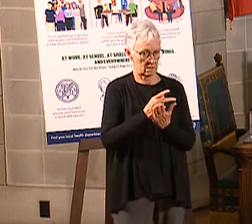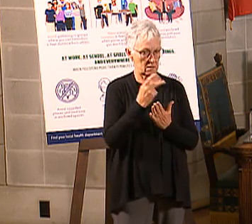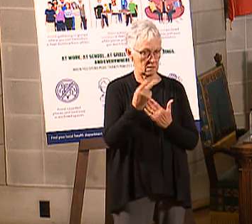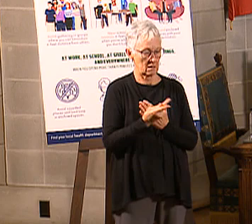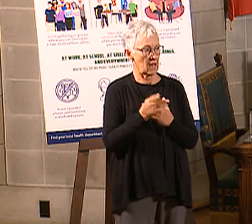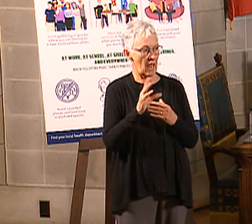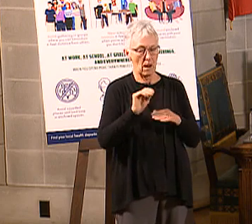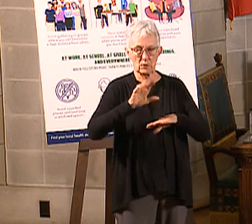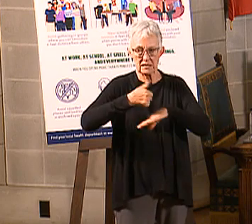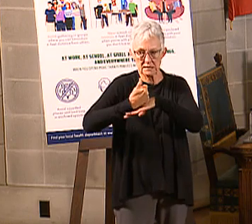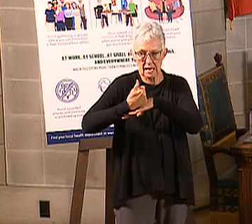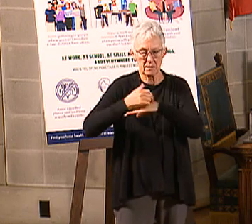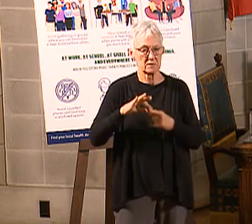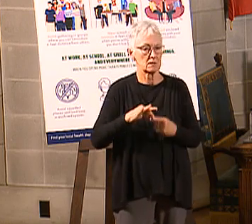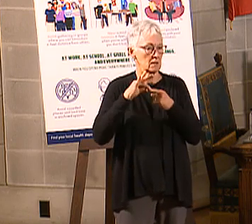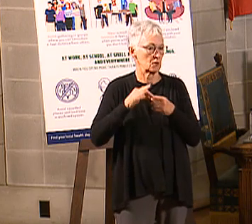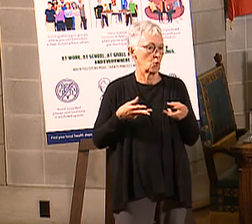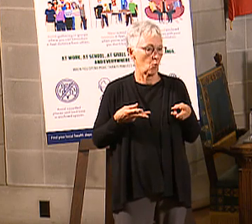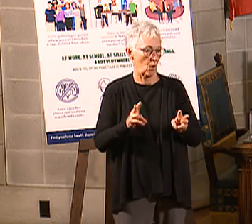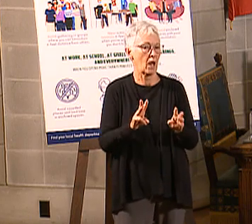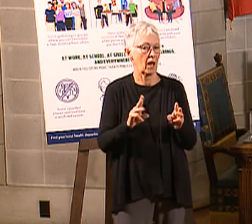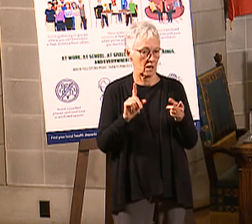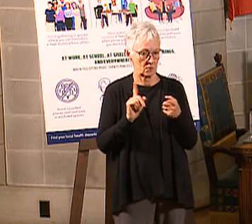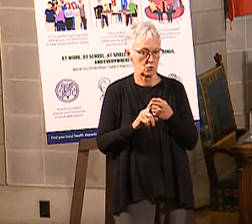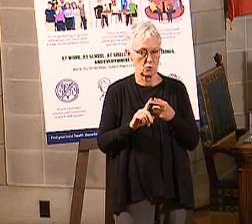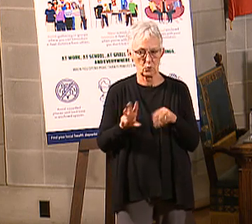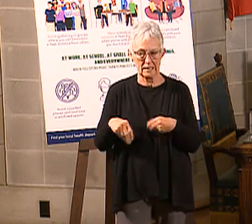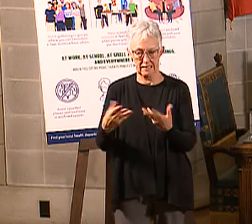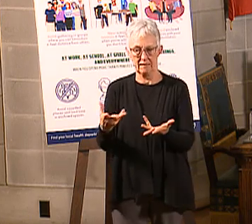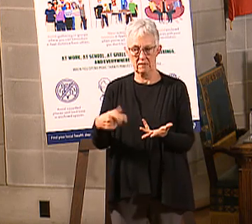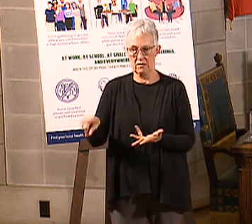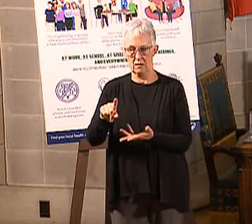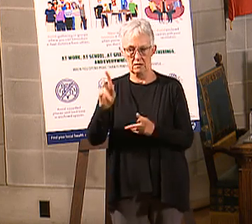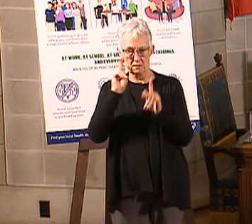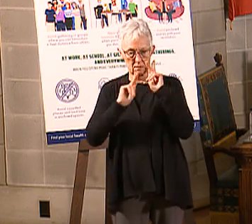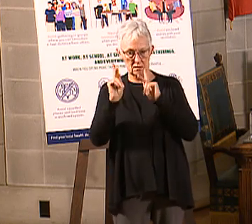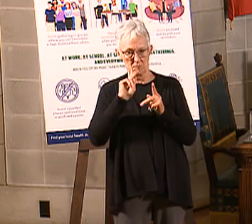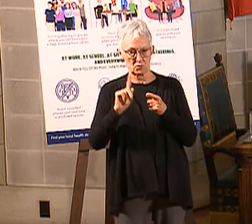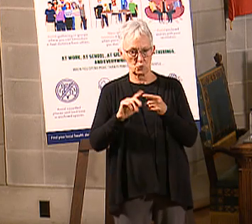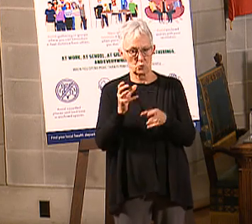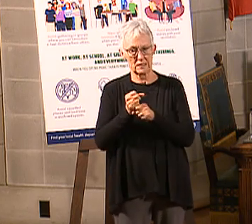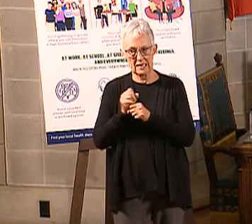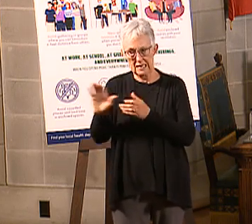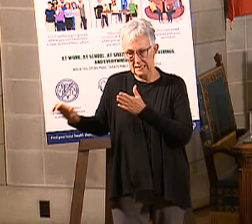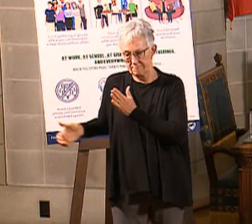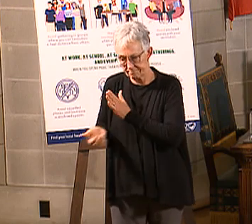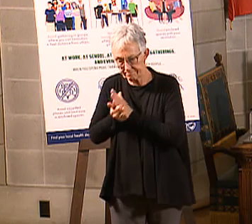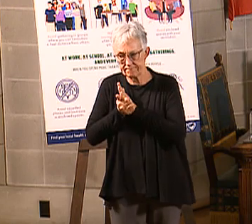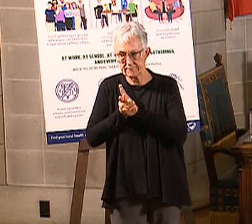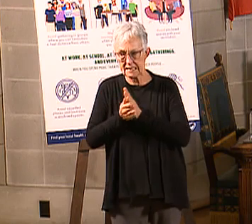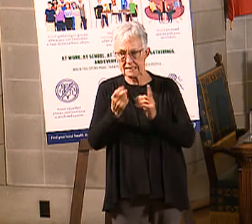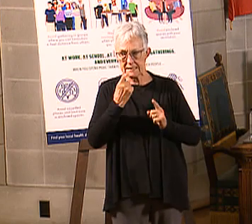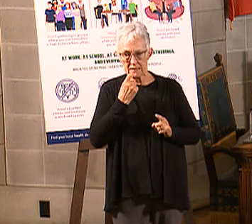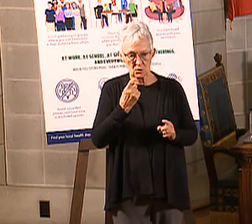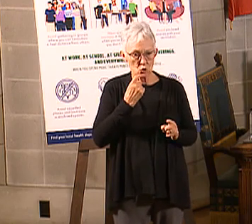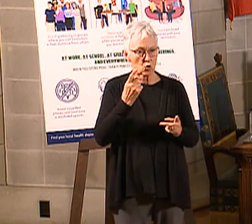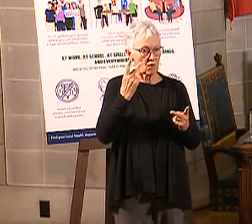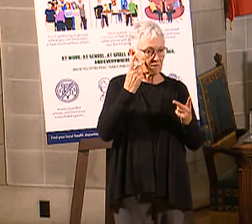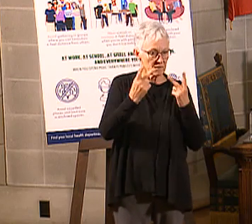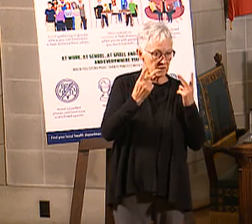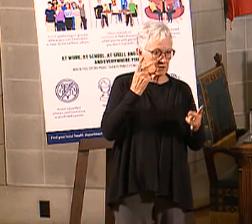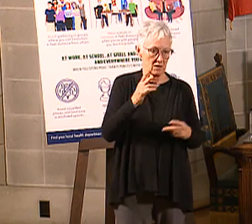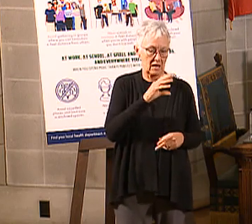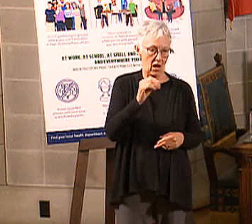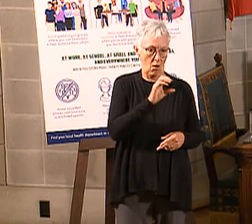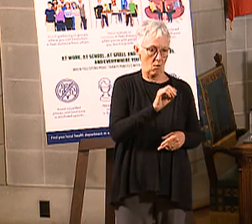people to, again, really focus around health and wellness to be able to get the premium package of the dental, vision, and over-the